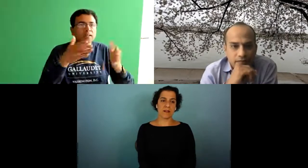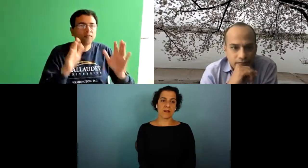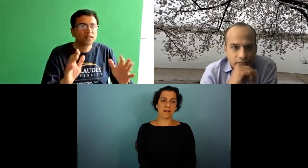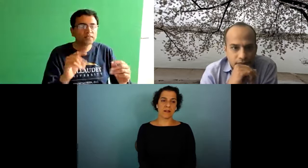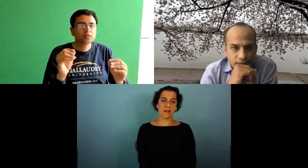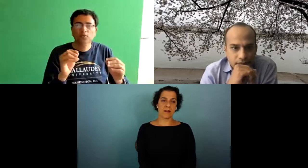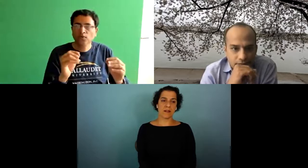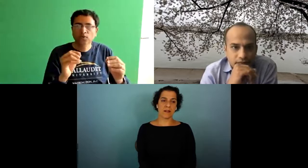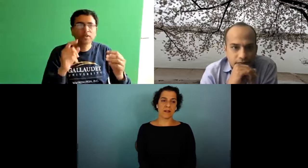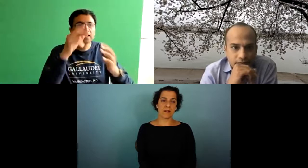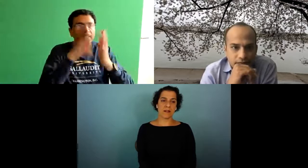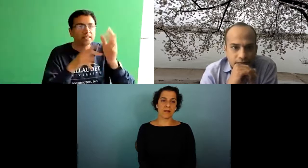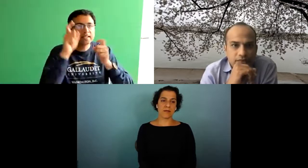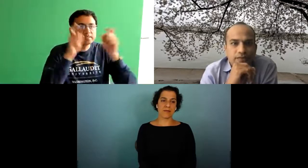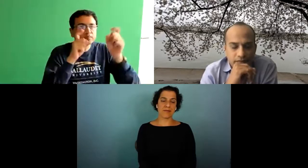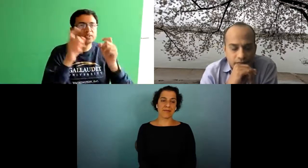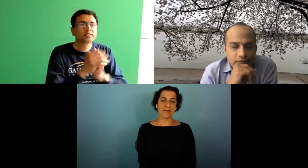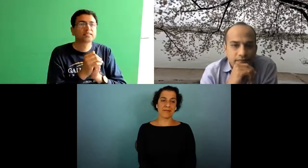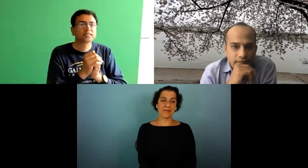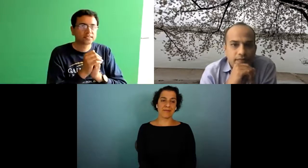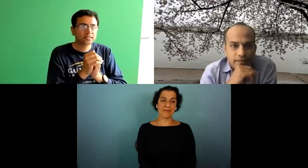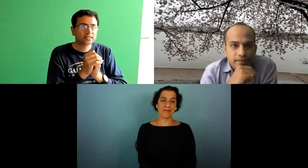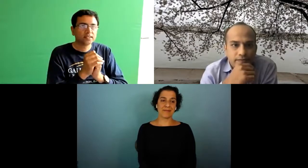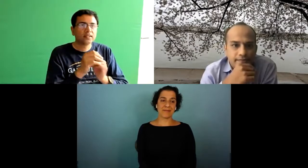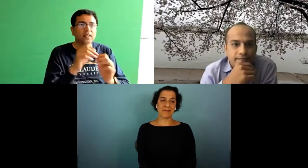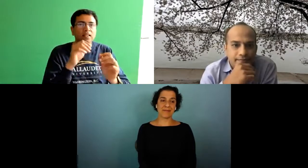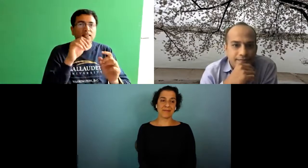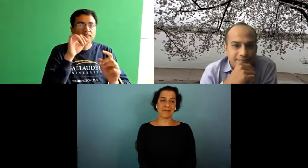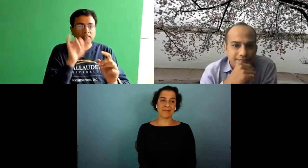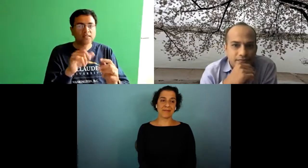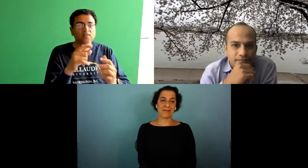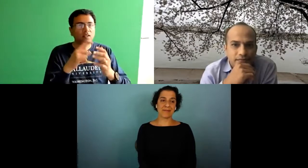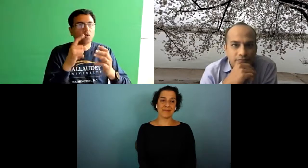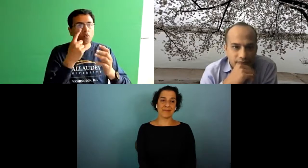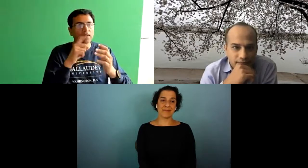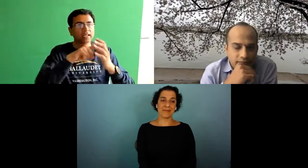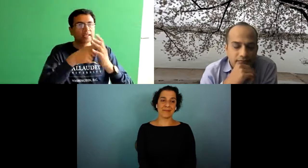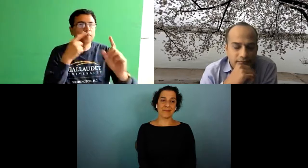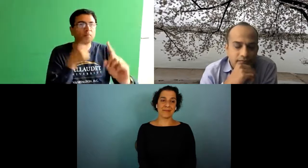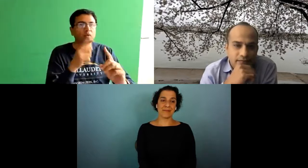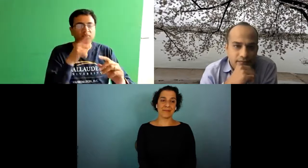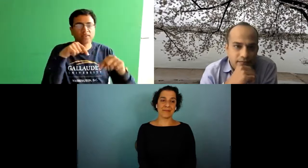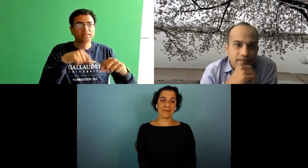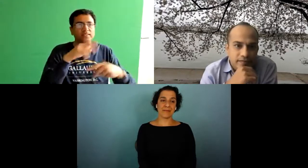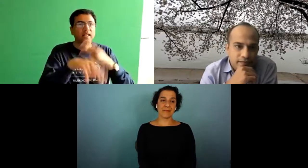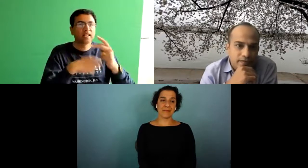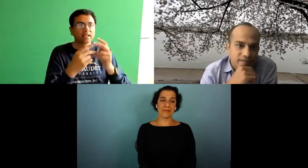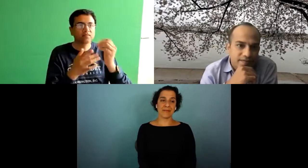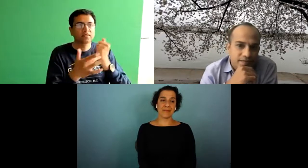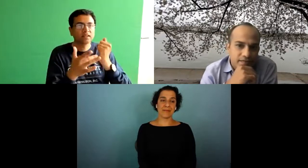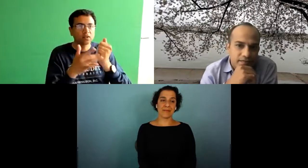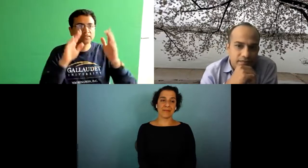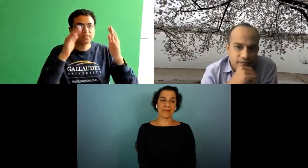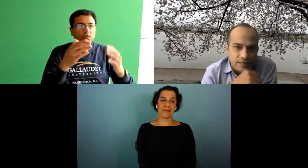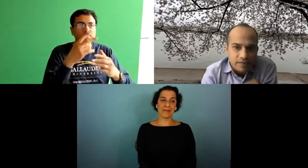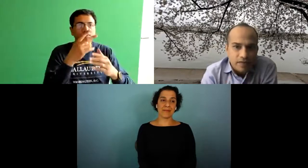because everybody gestures everybody relies on facial expression and i think that's a really